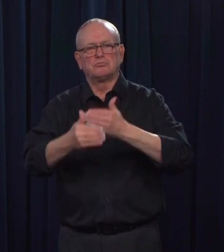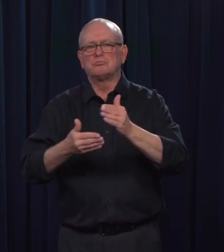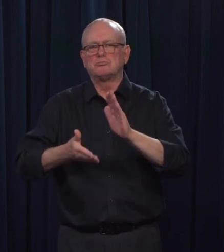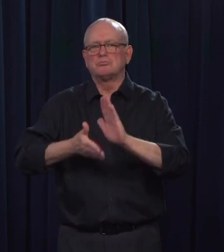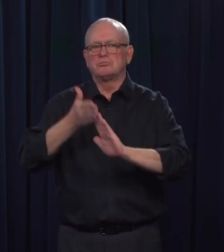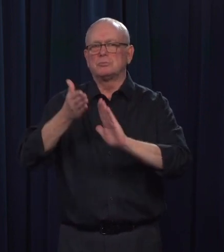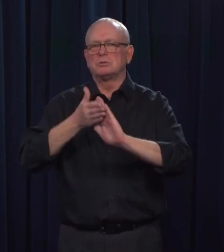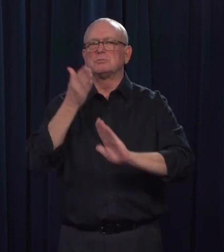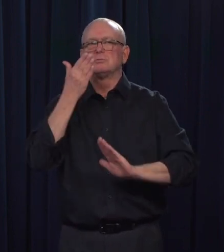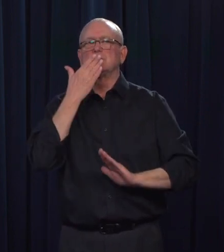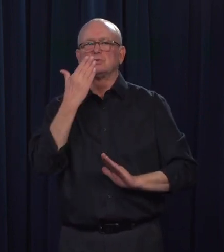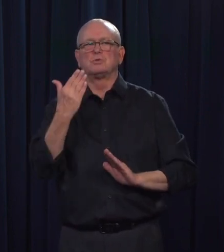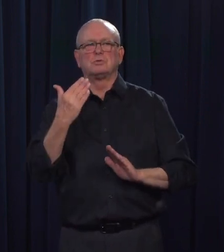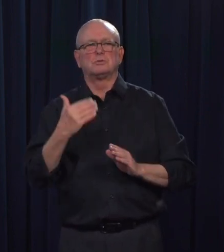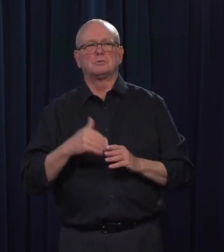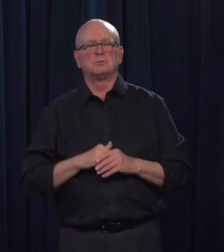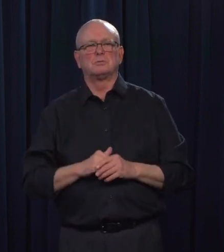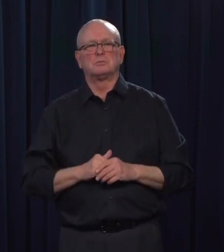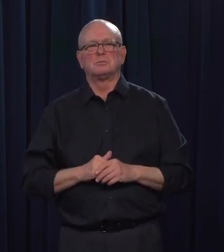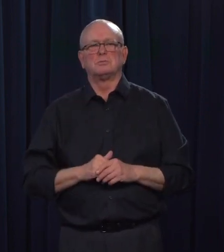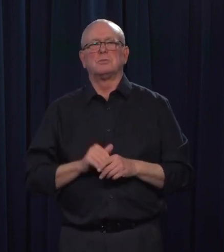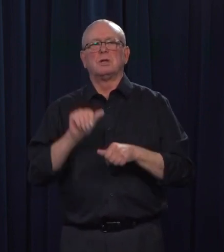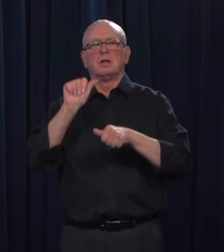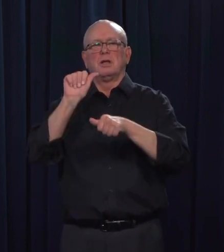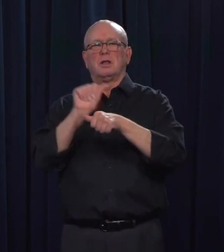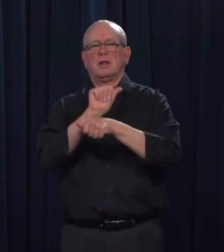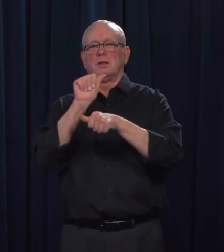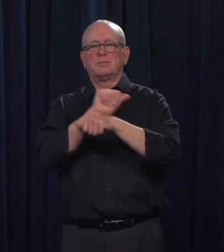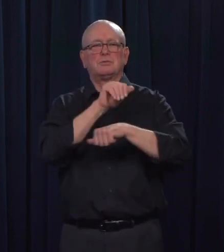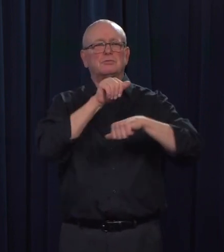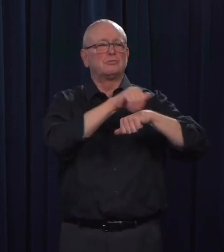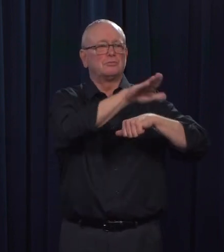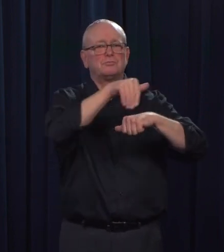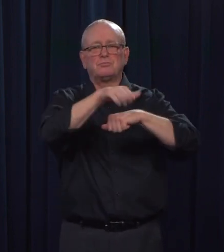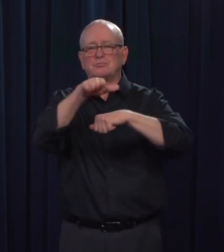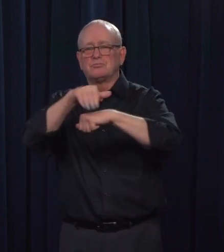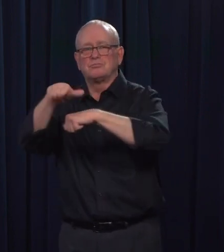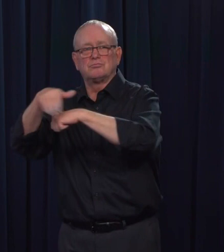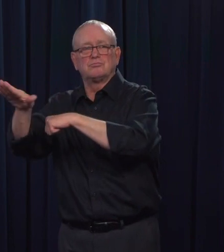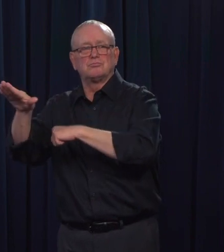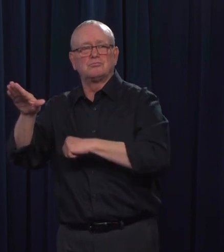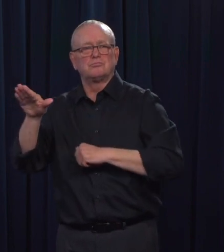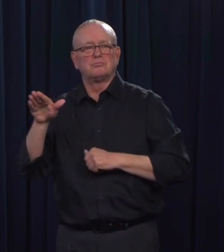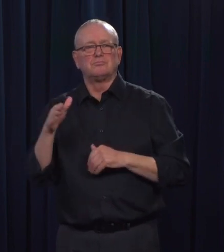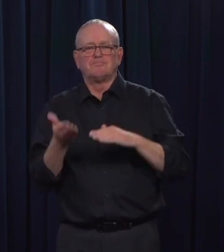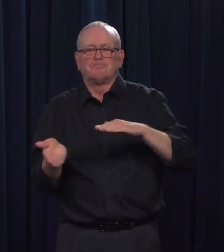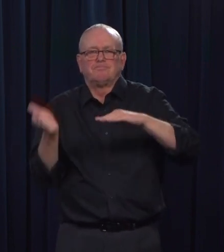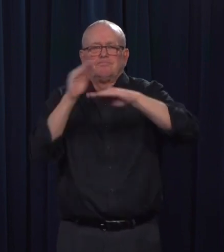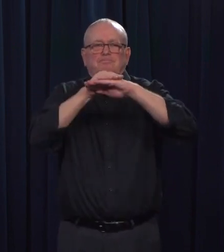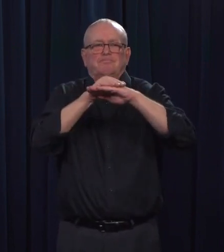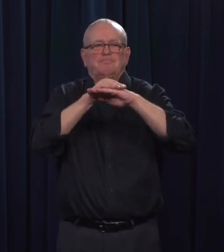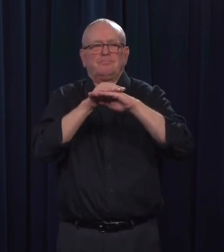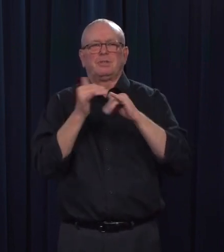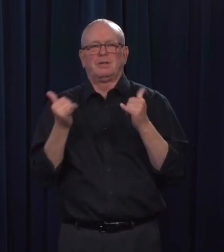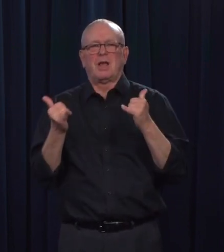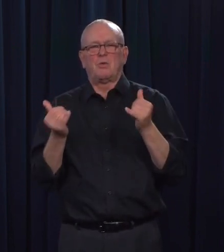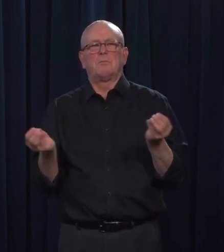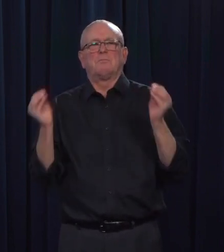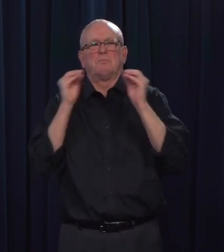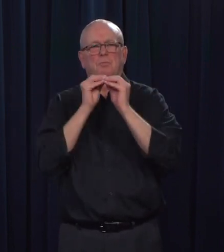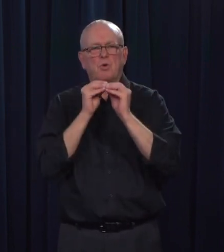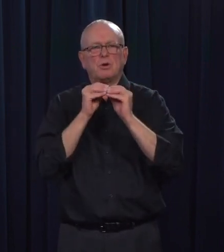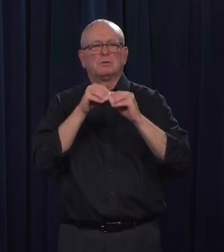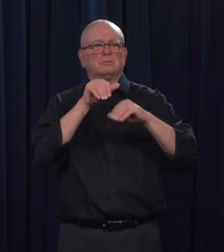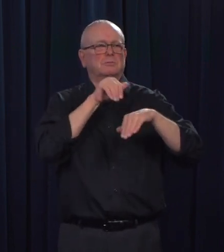Alberta's distribution systems have increased its capacity in the overall number and frequencies of deliveries. We are monitoring